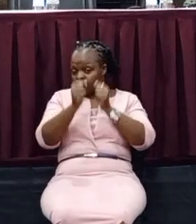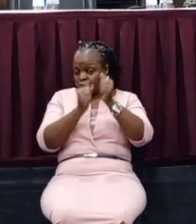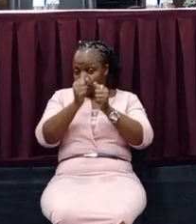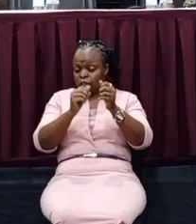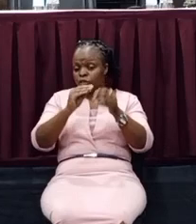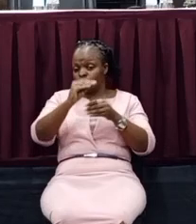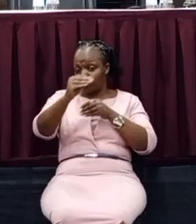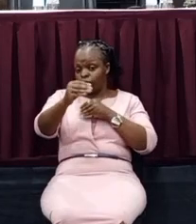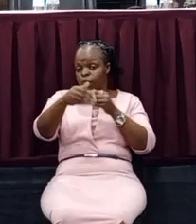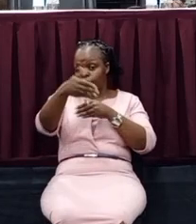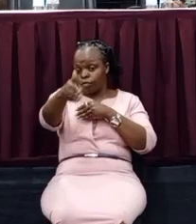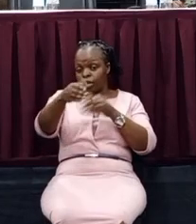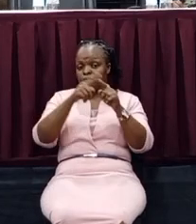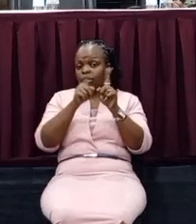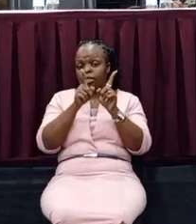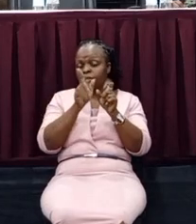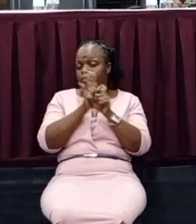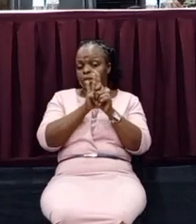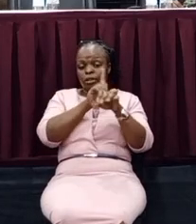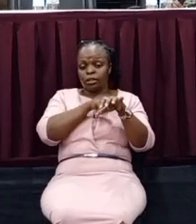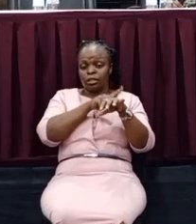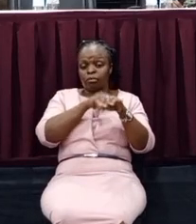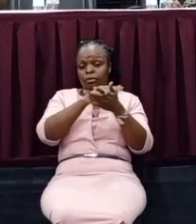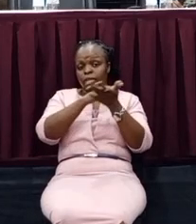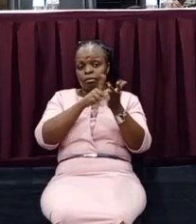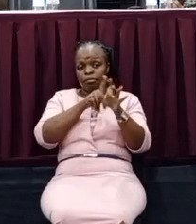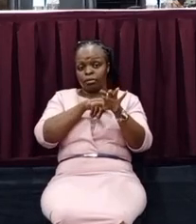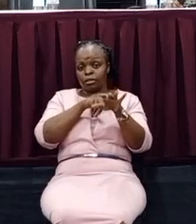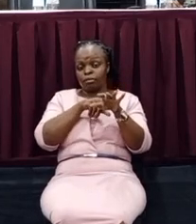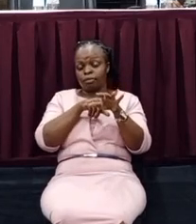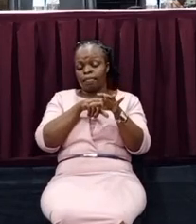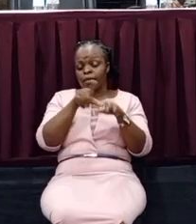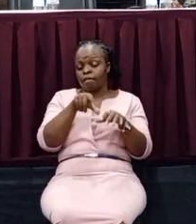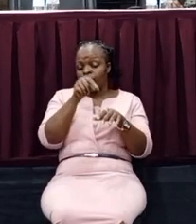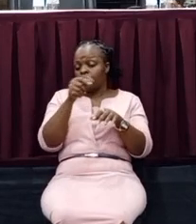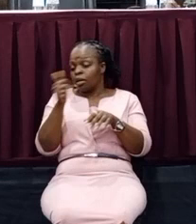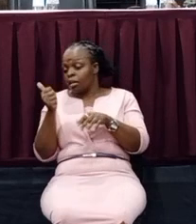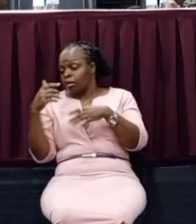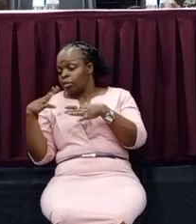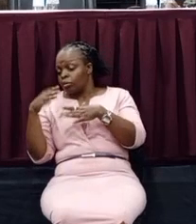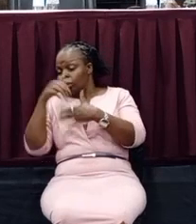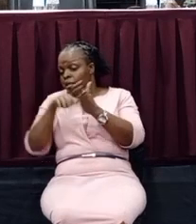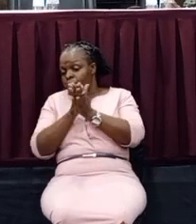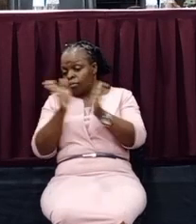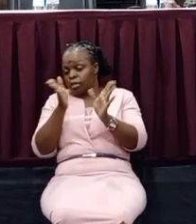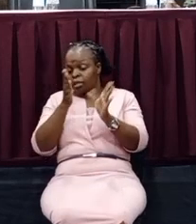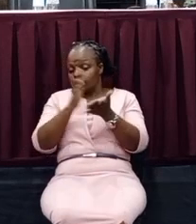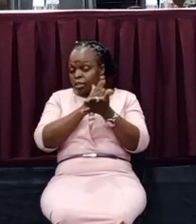But more often than not, we find some colleagues in the public sector, and others also in